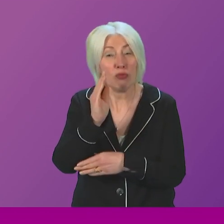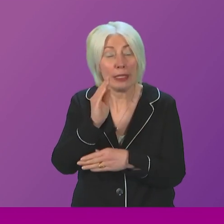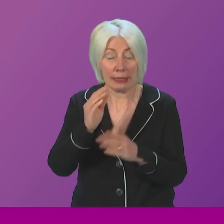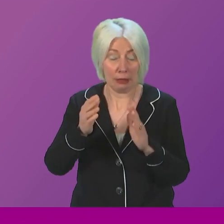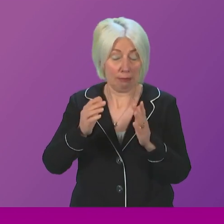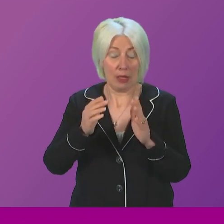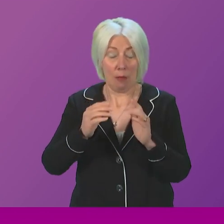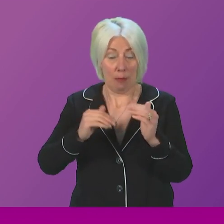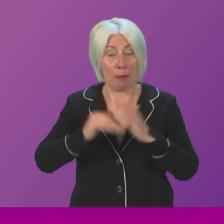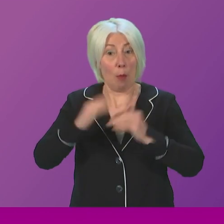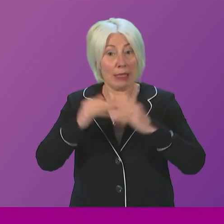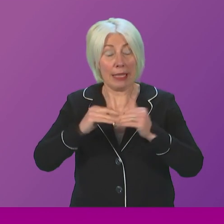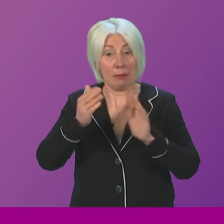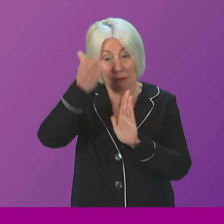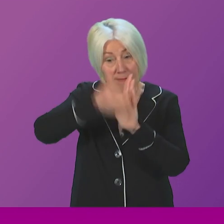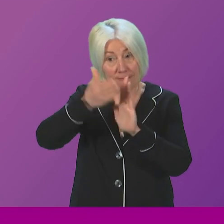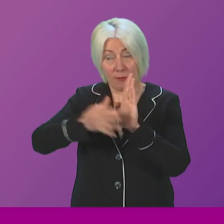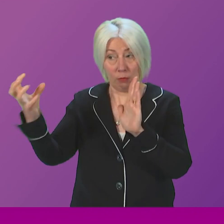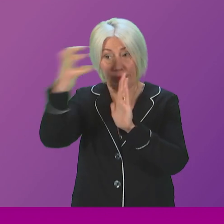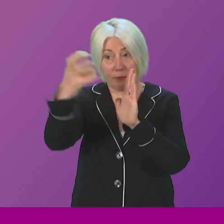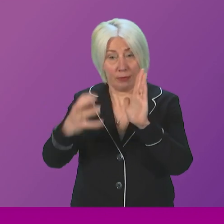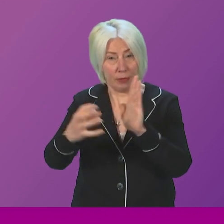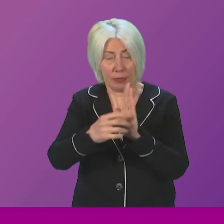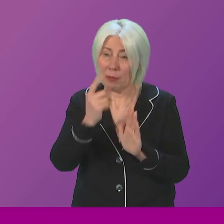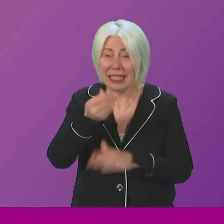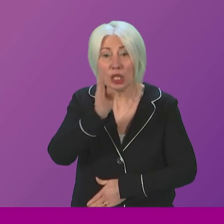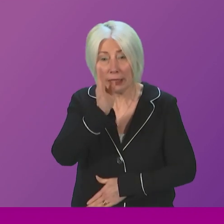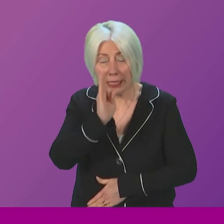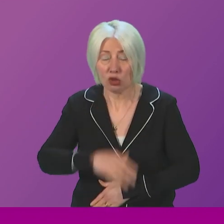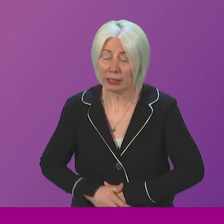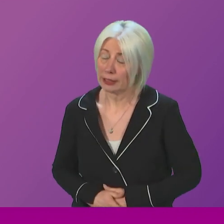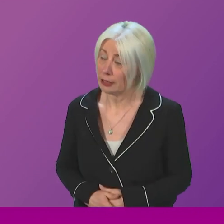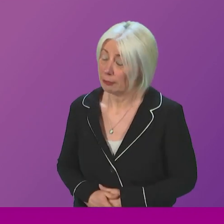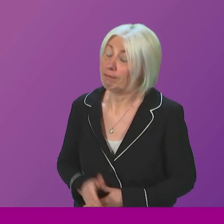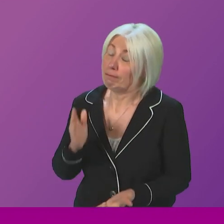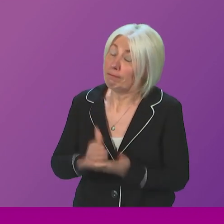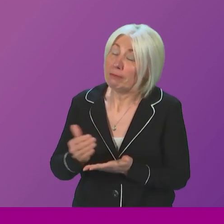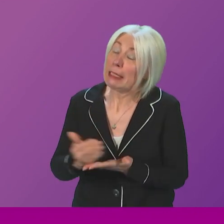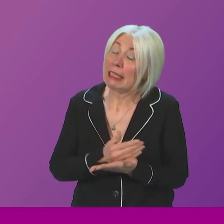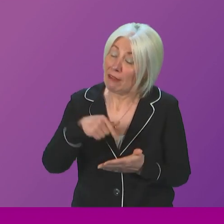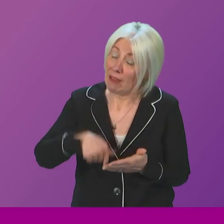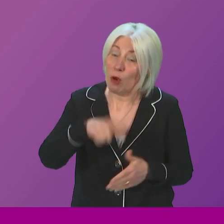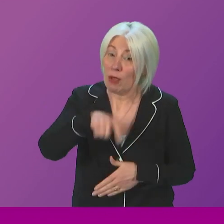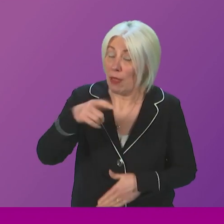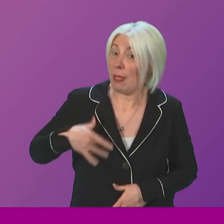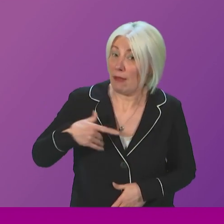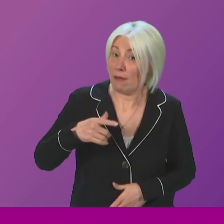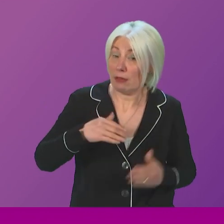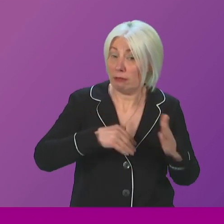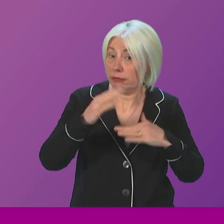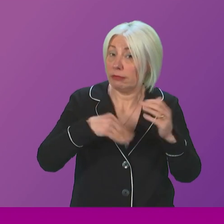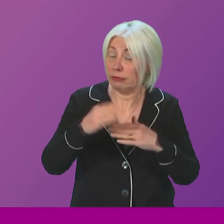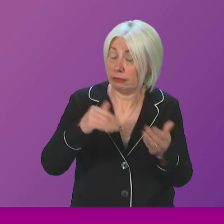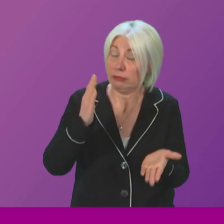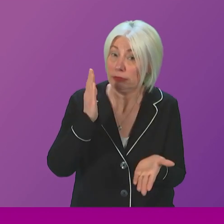properties? First Minister. The safety of residents is of course an absolute priority for this Government. We actively, decisively,